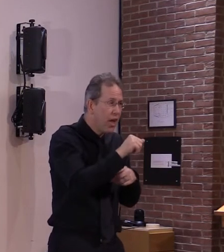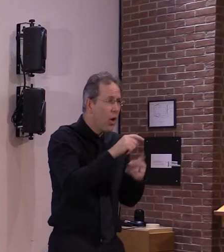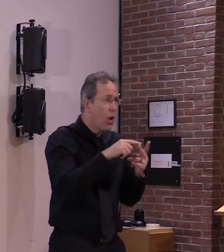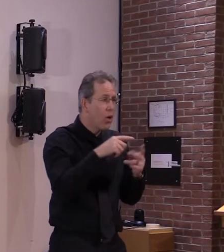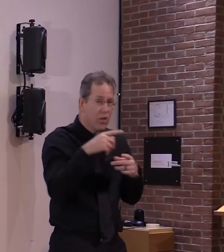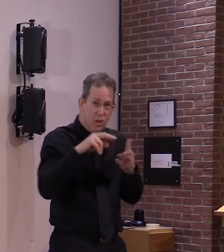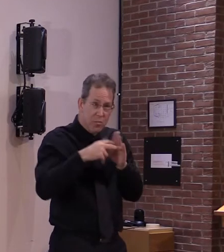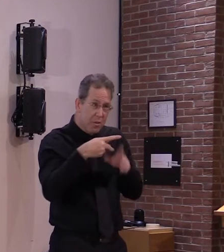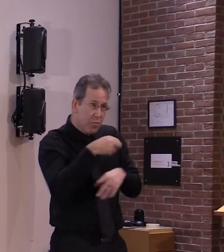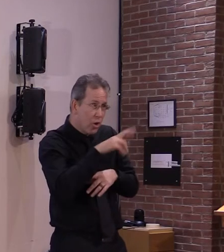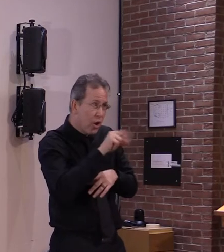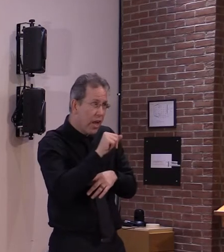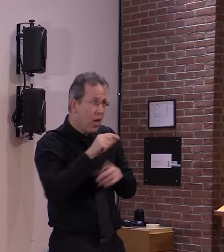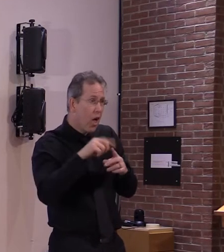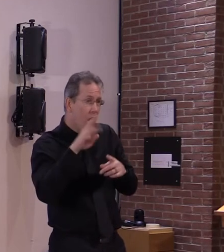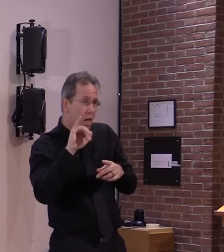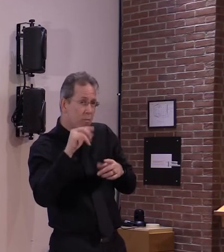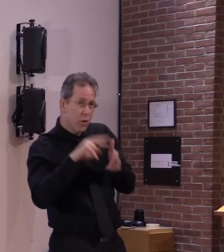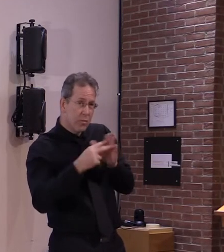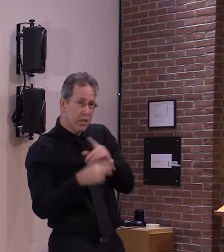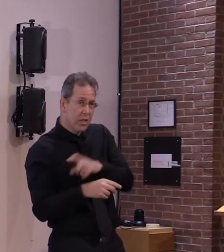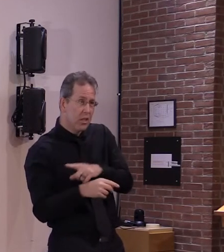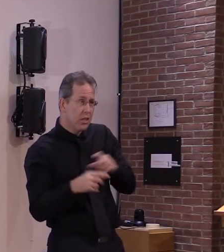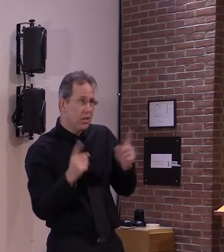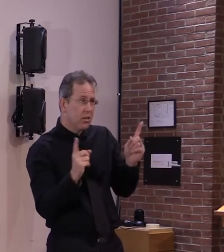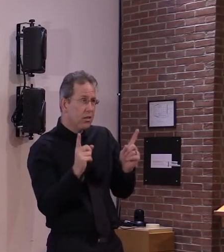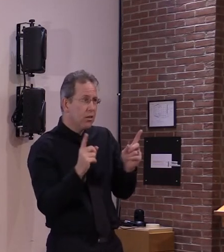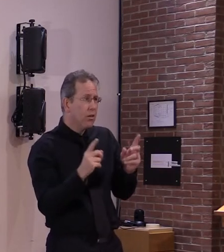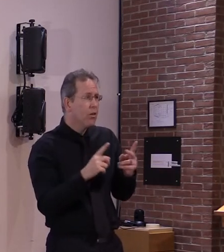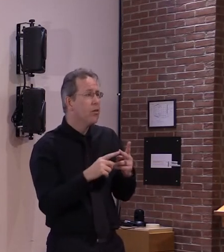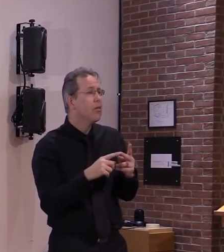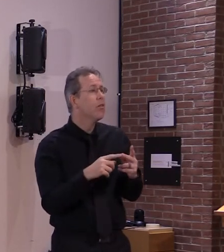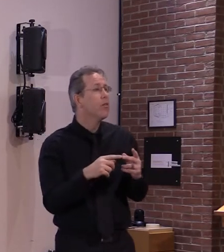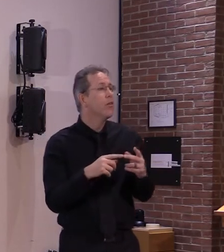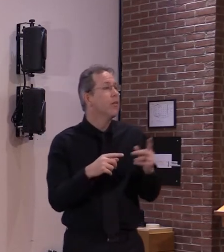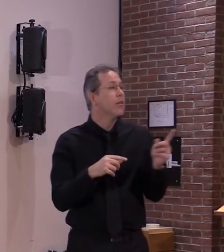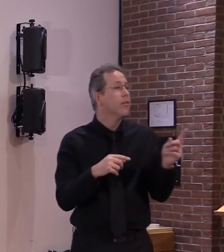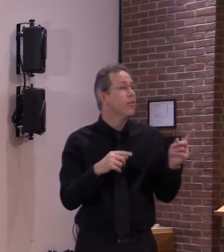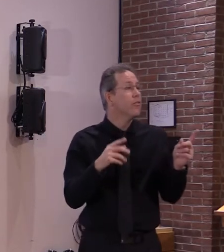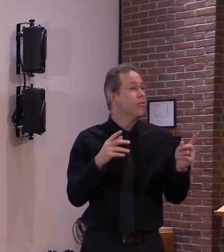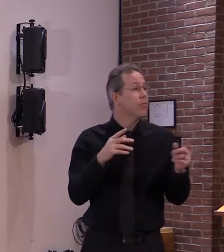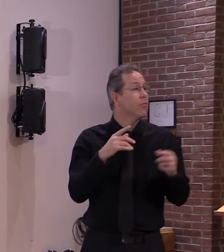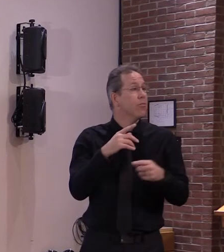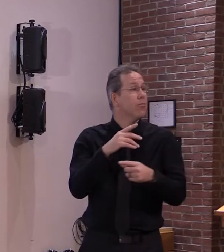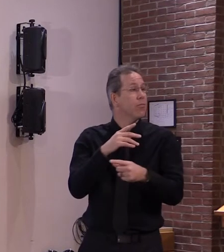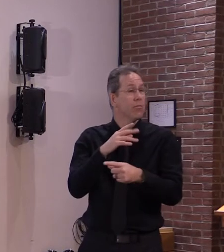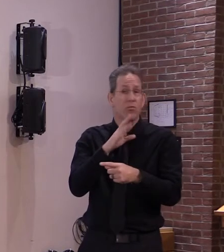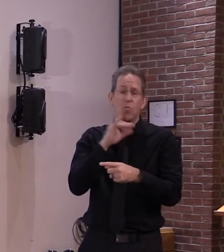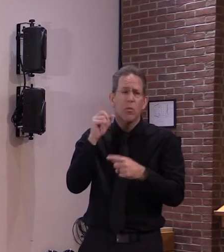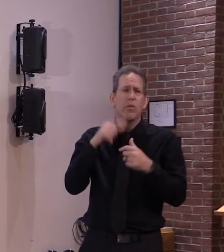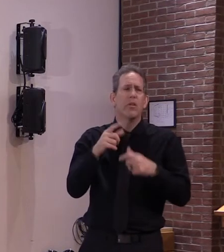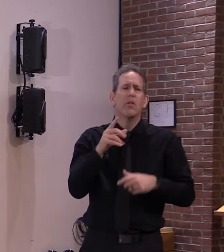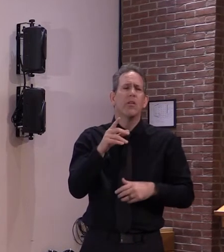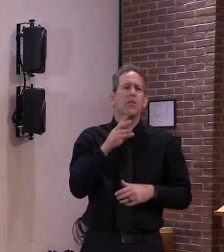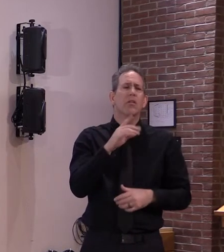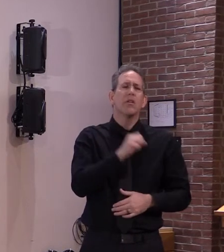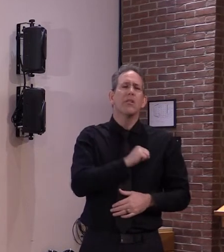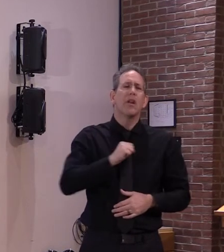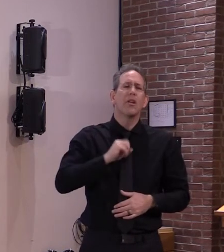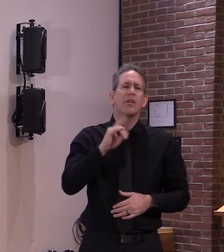no that you know the direct payments that uh senator sanders yeah no i yeah i would um i unemployment